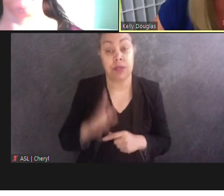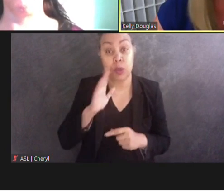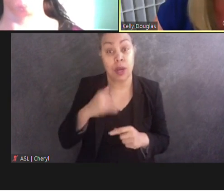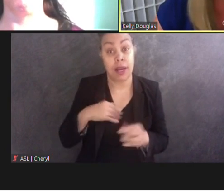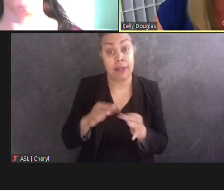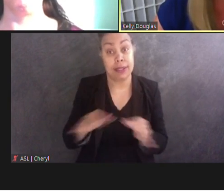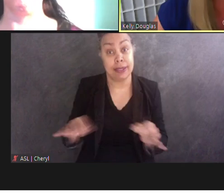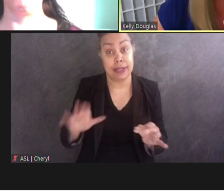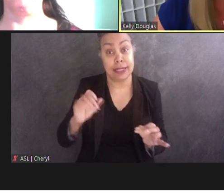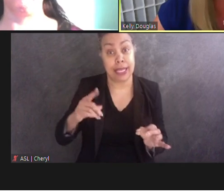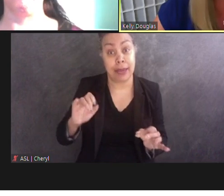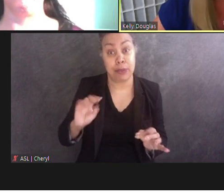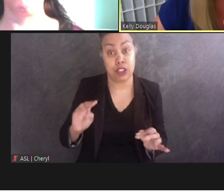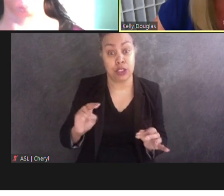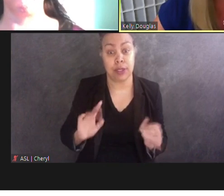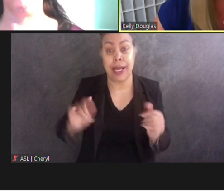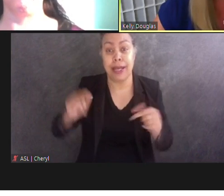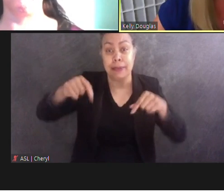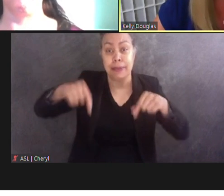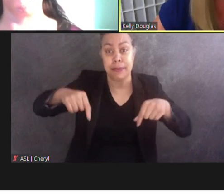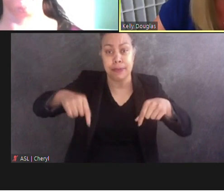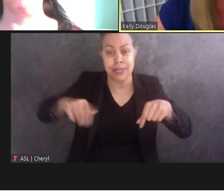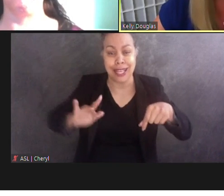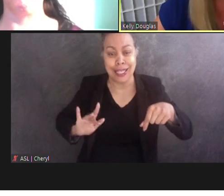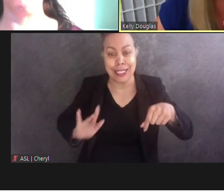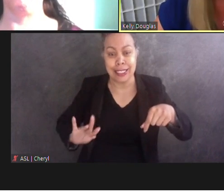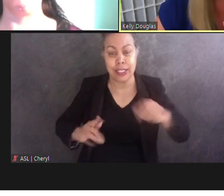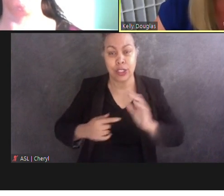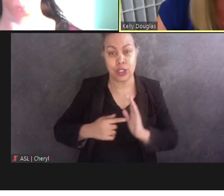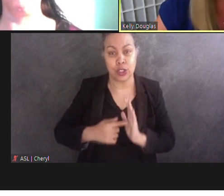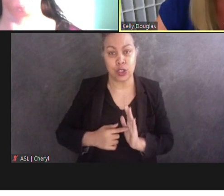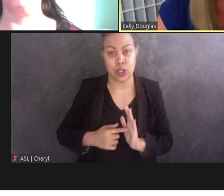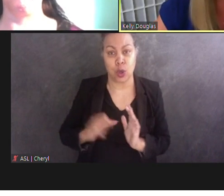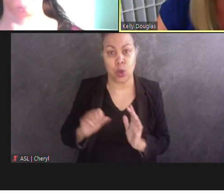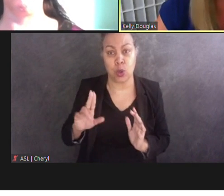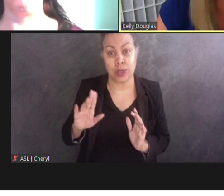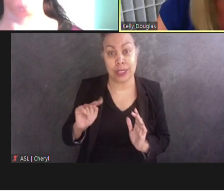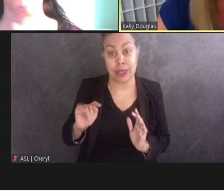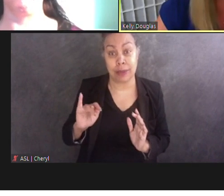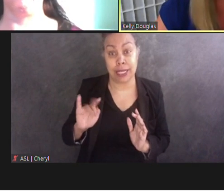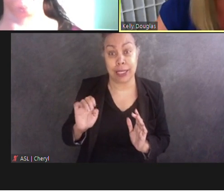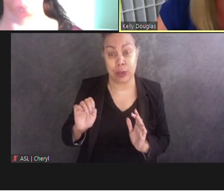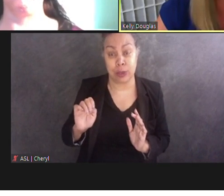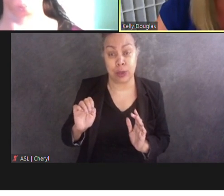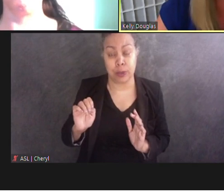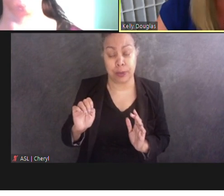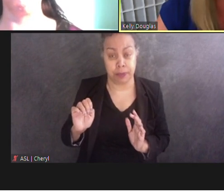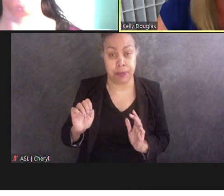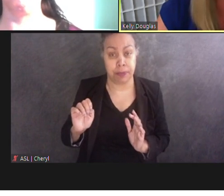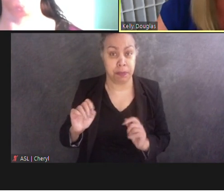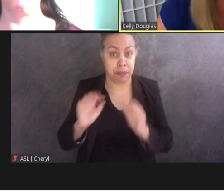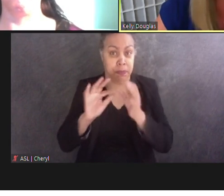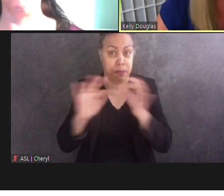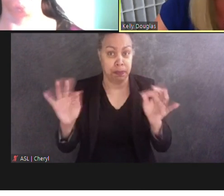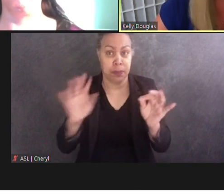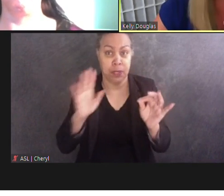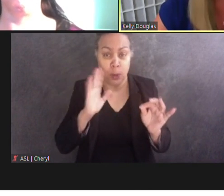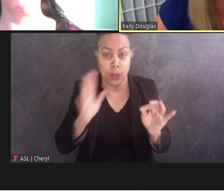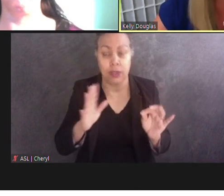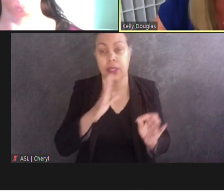in your Zoom menu bar to turn them on. We will be sharing a Google presentation with photos. All photos